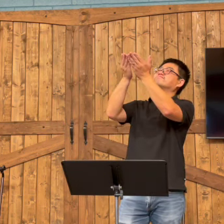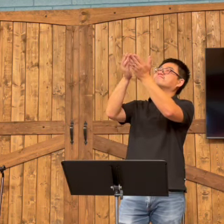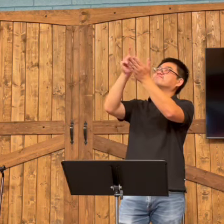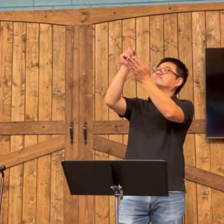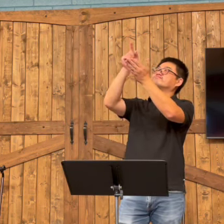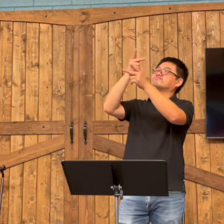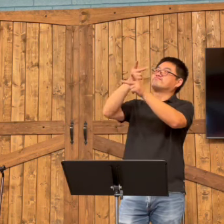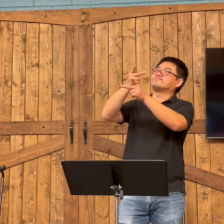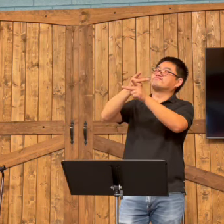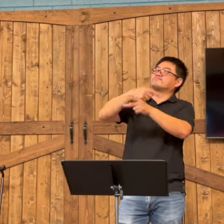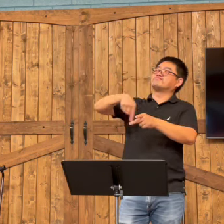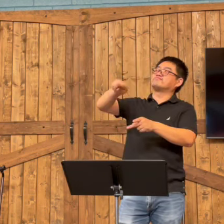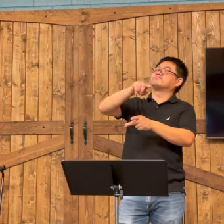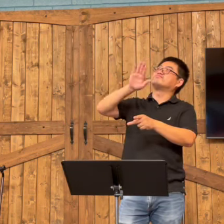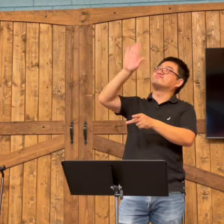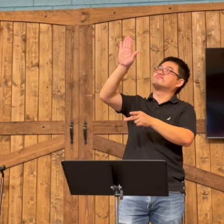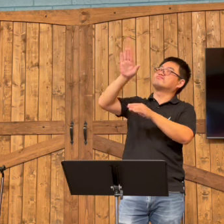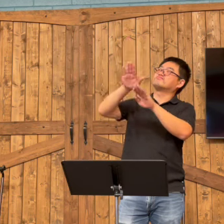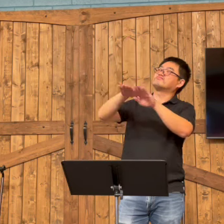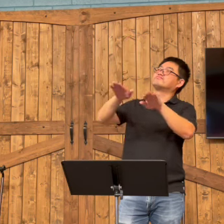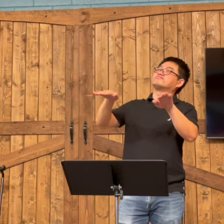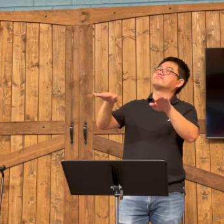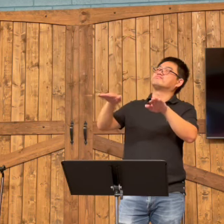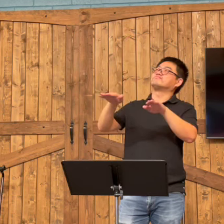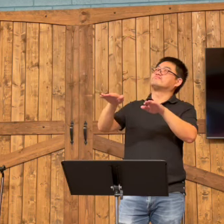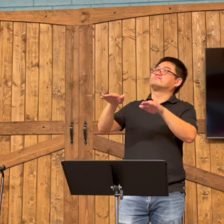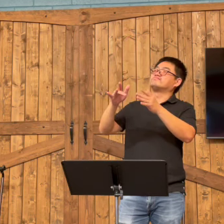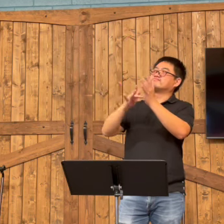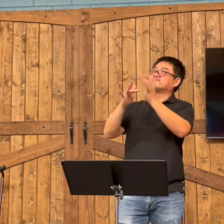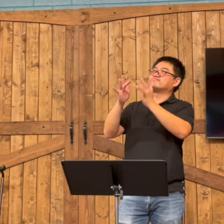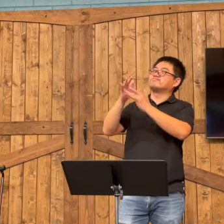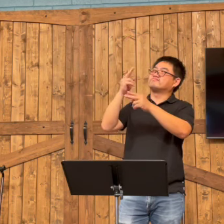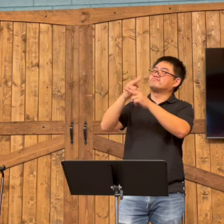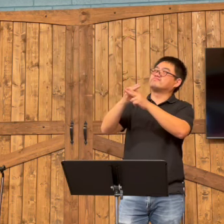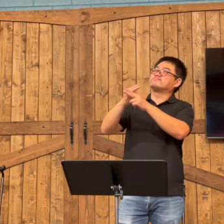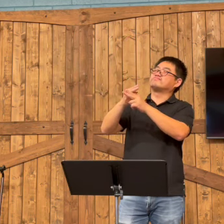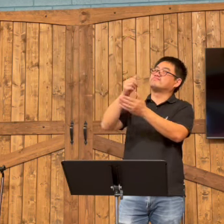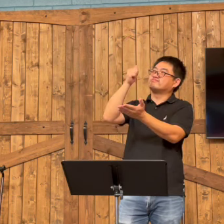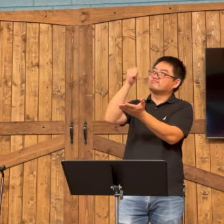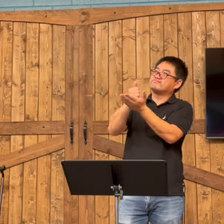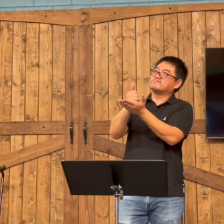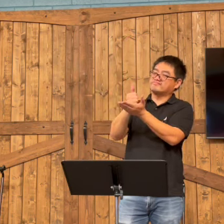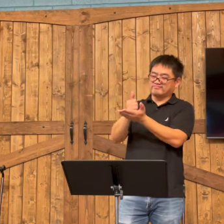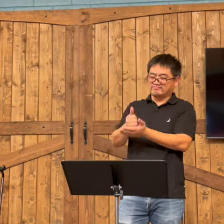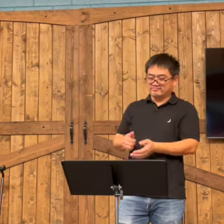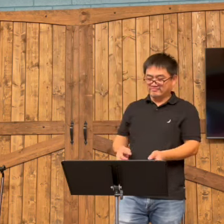We lift everything up to you to take care of, Father. We're your children. In Jesus' name we pray.